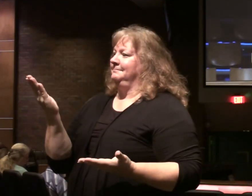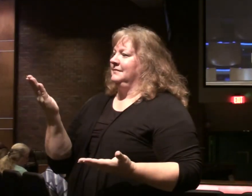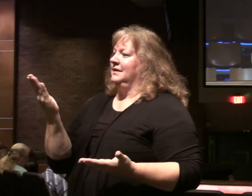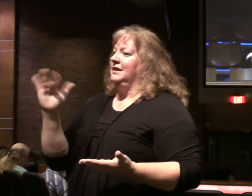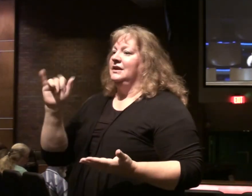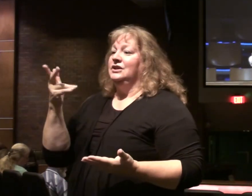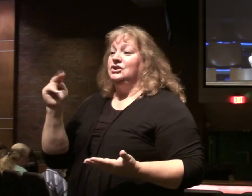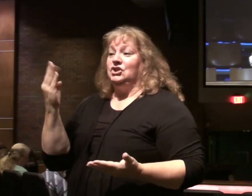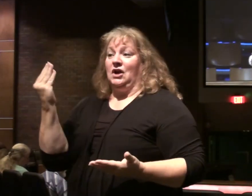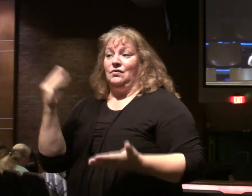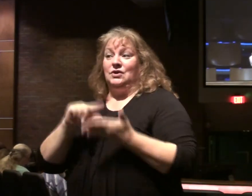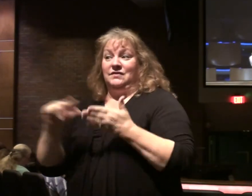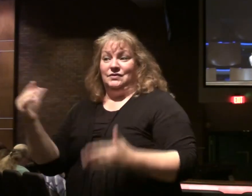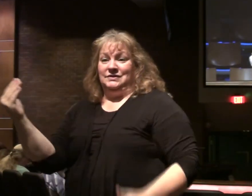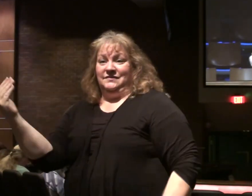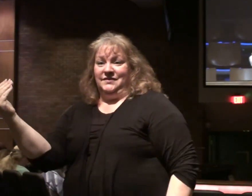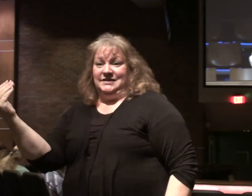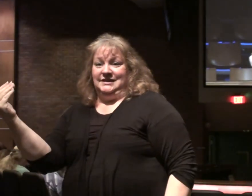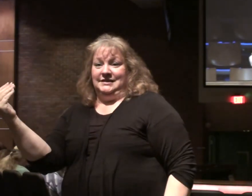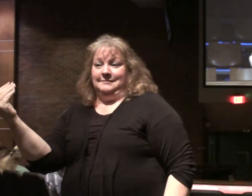John 14, verse 15.